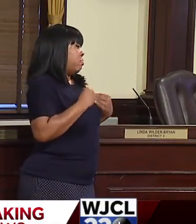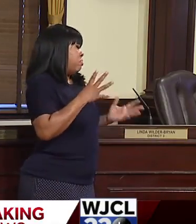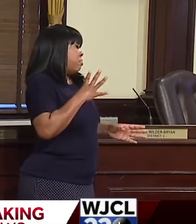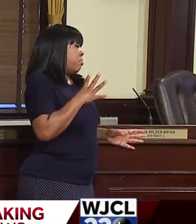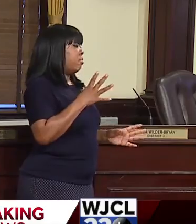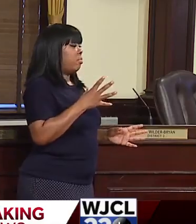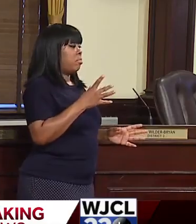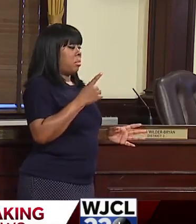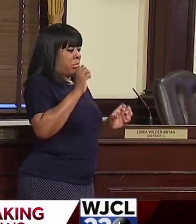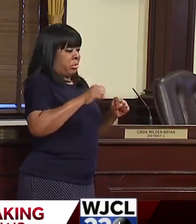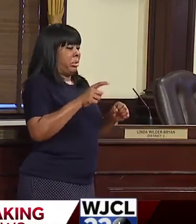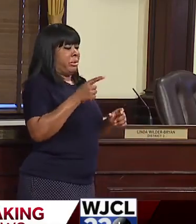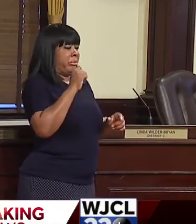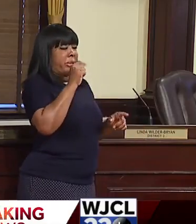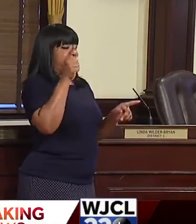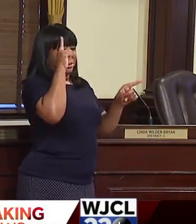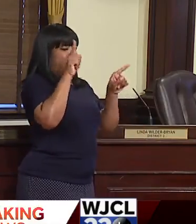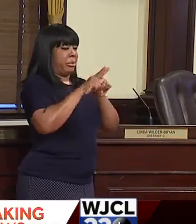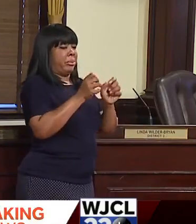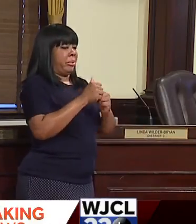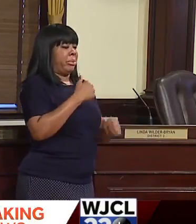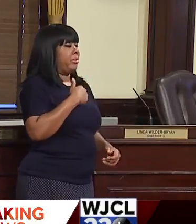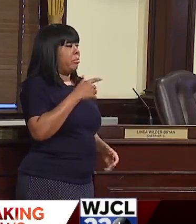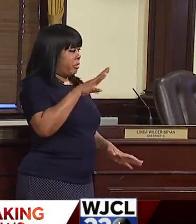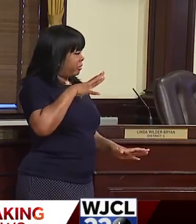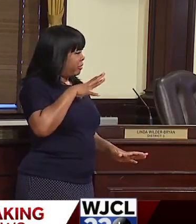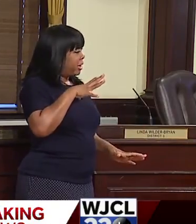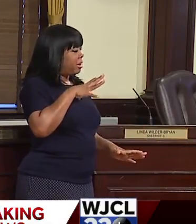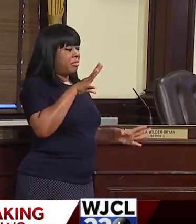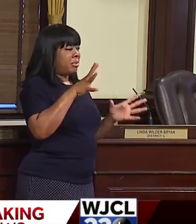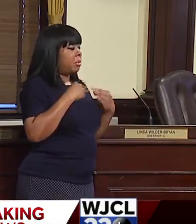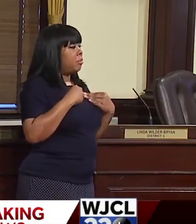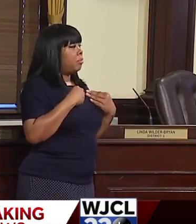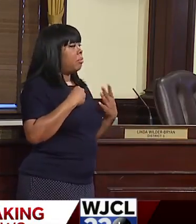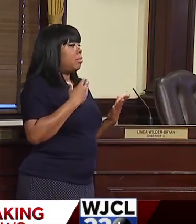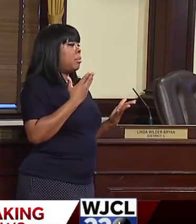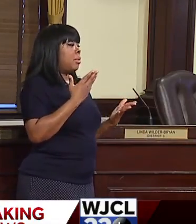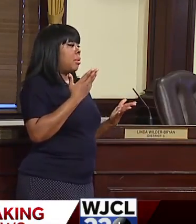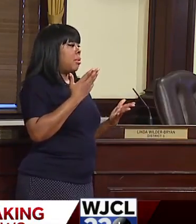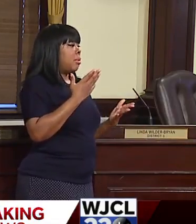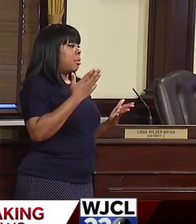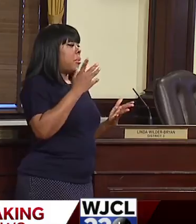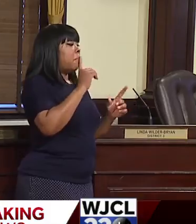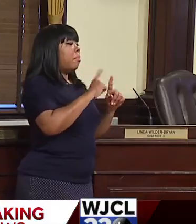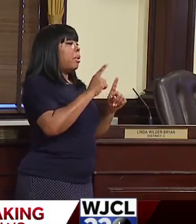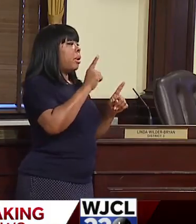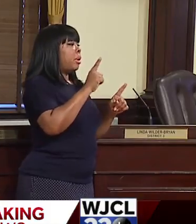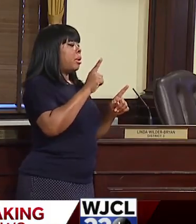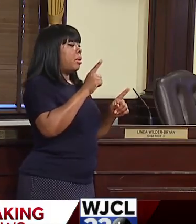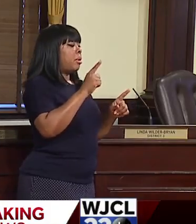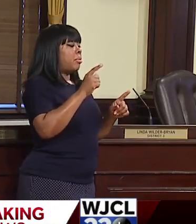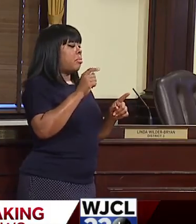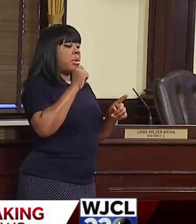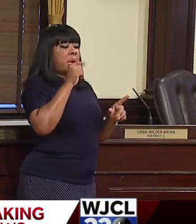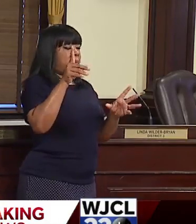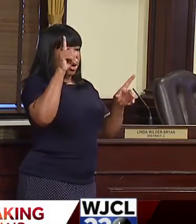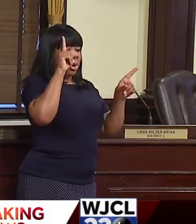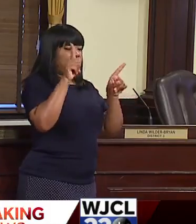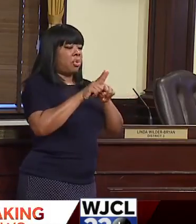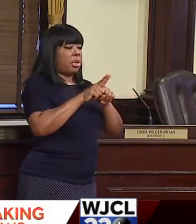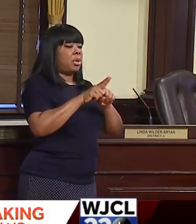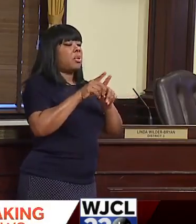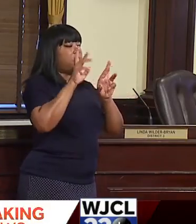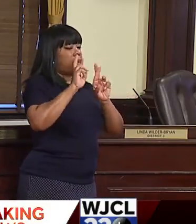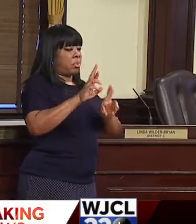that. You can disagree with me. My position is that you will disagree in a respectful way. I will not